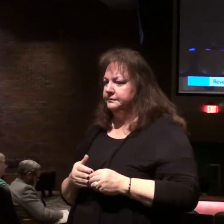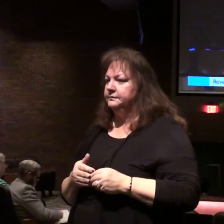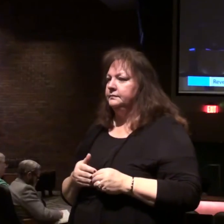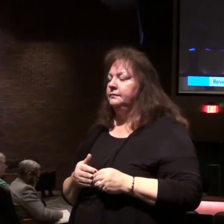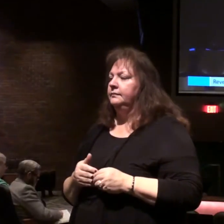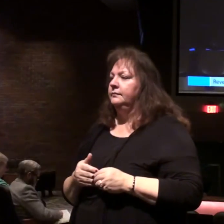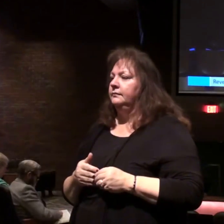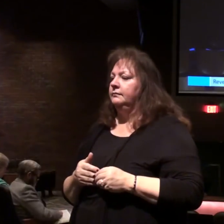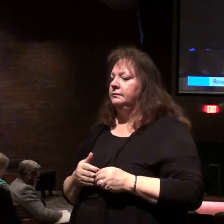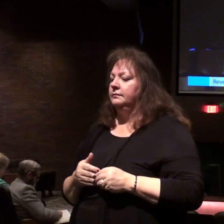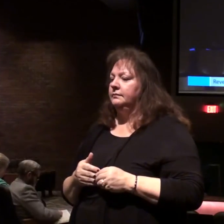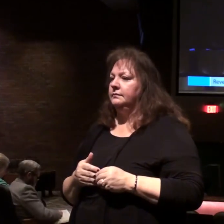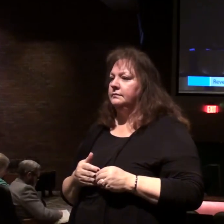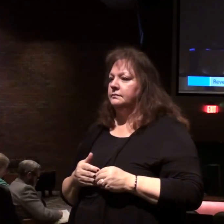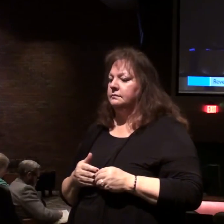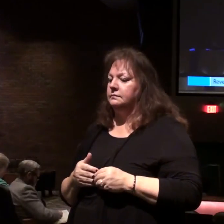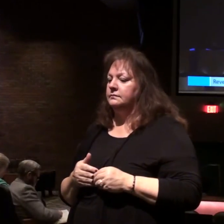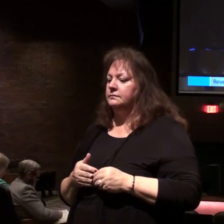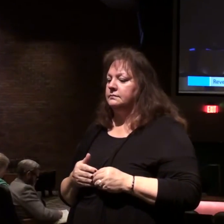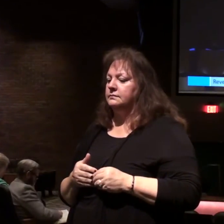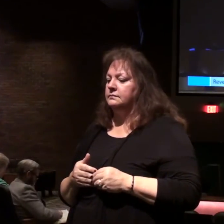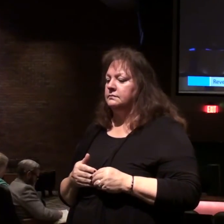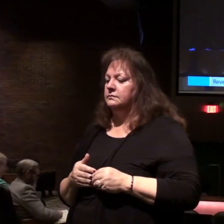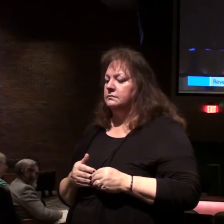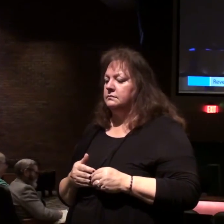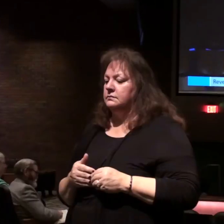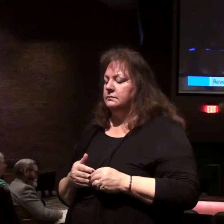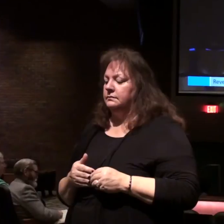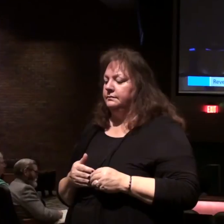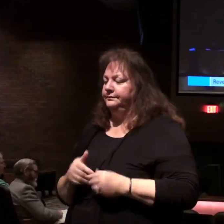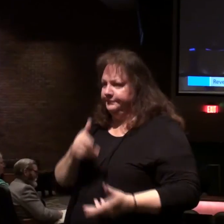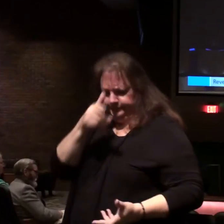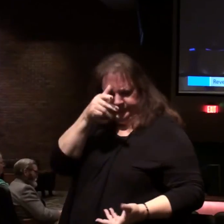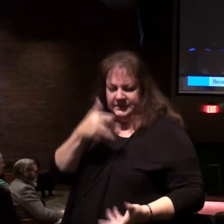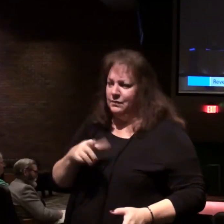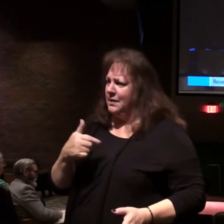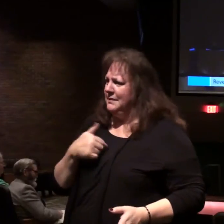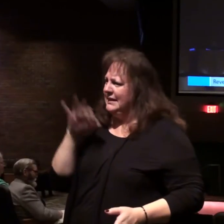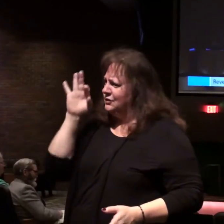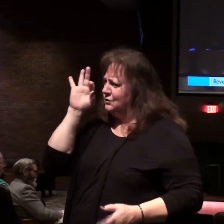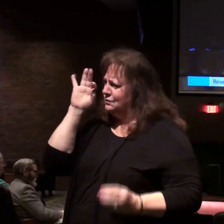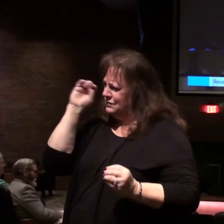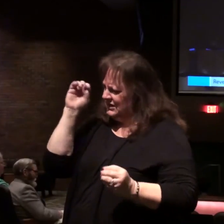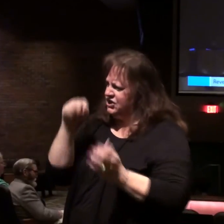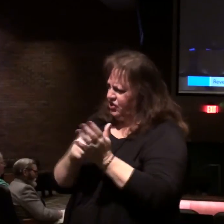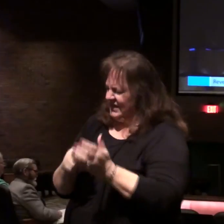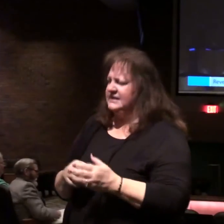which is in heaven. I tell you, the devil doesn't want me doing this.